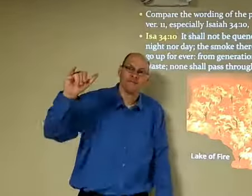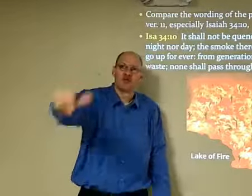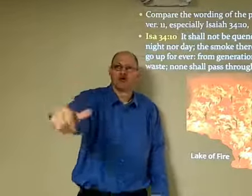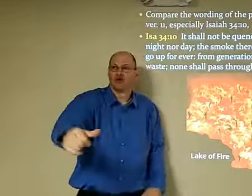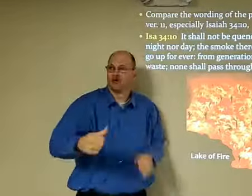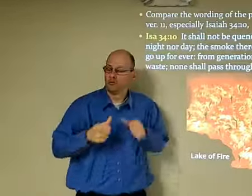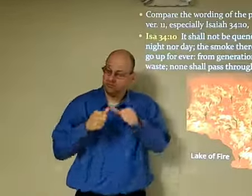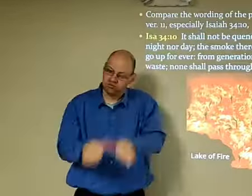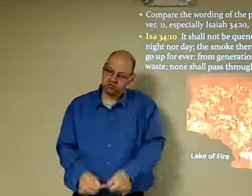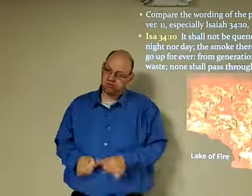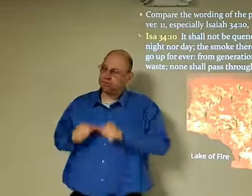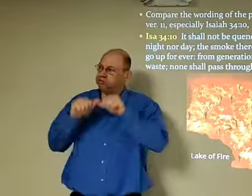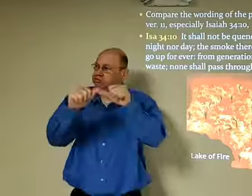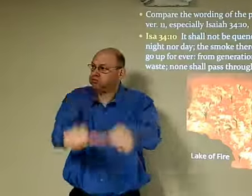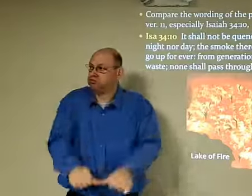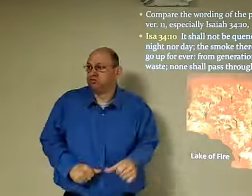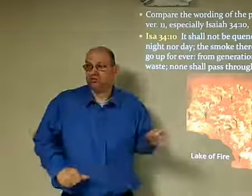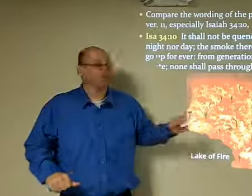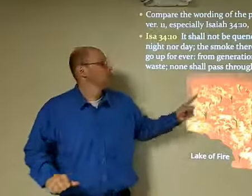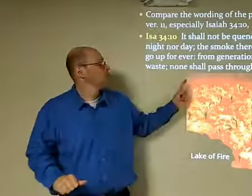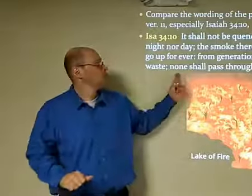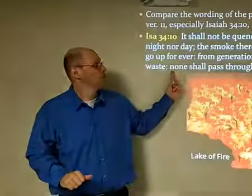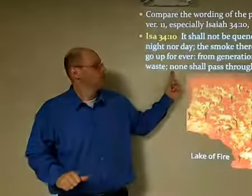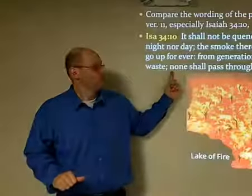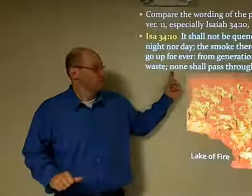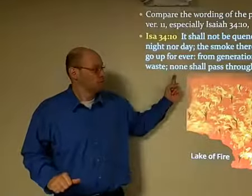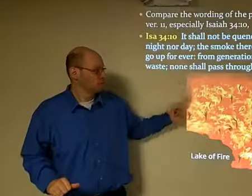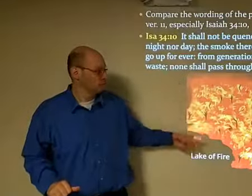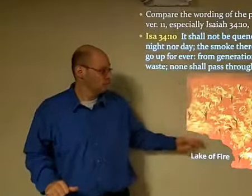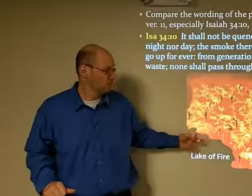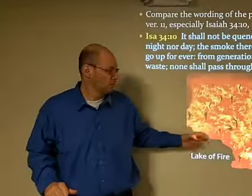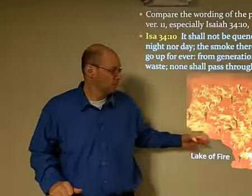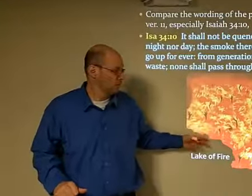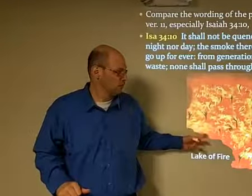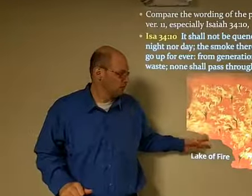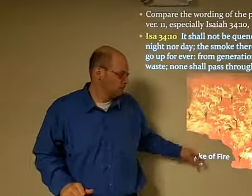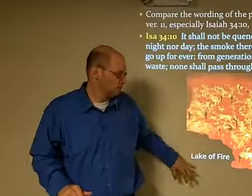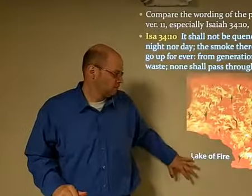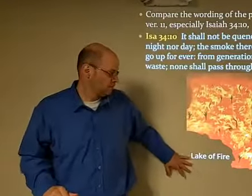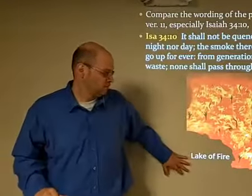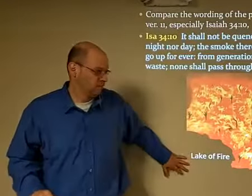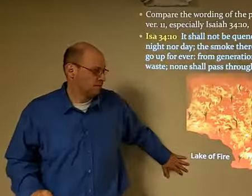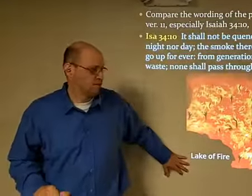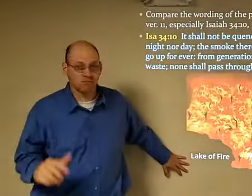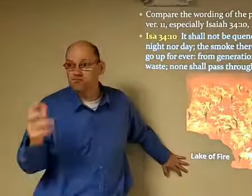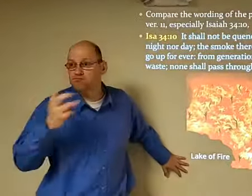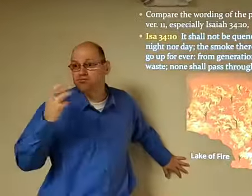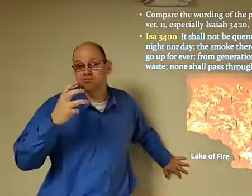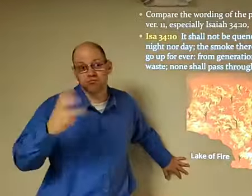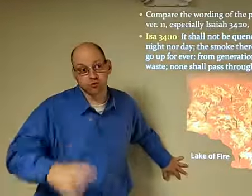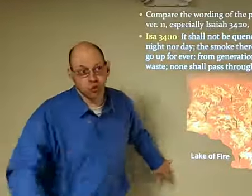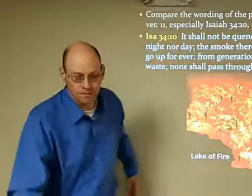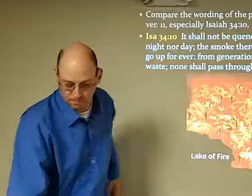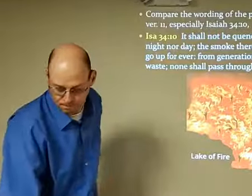flee from that. It's an ongoing thing. will never end. Forever and ever. It